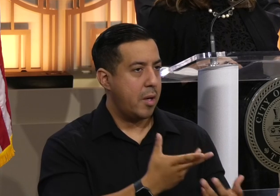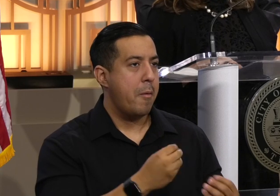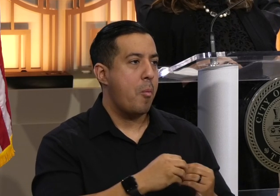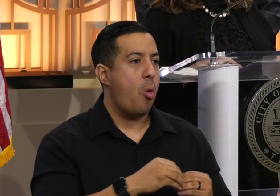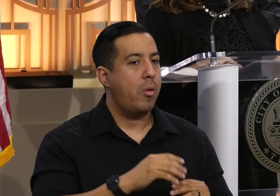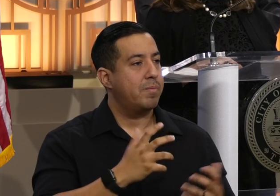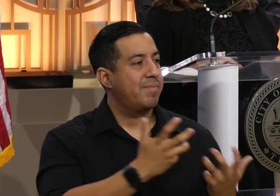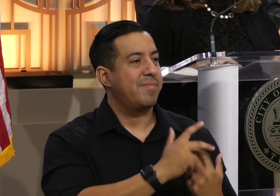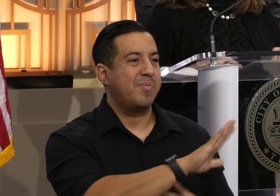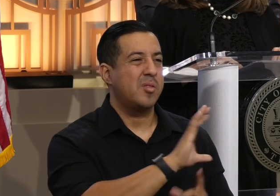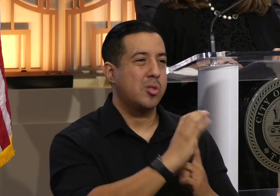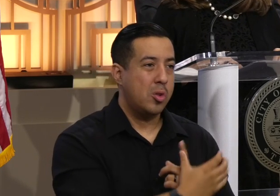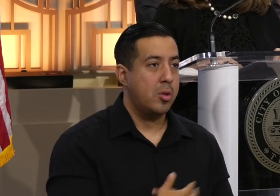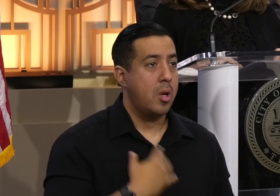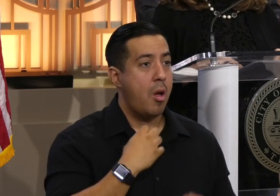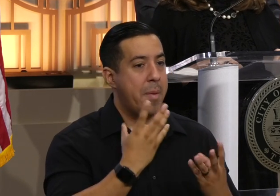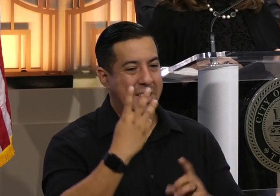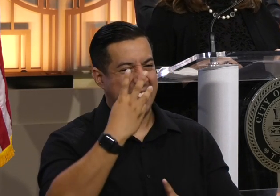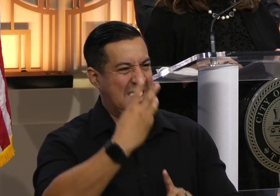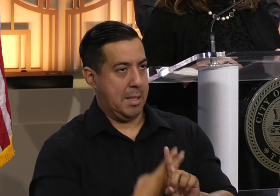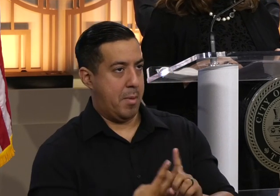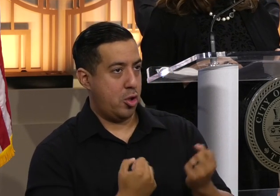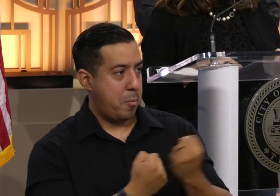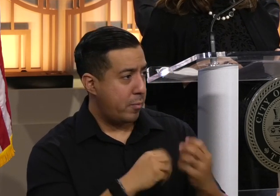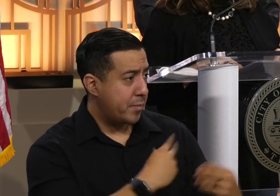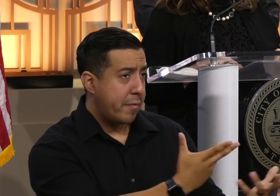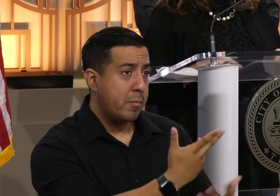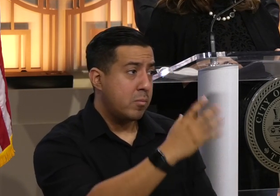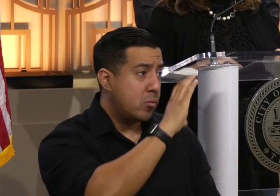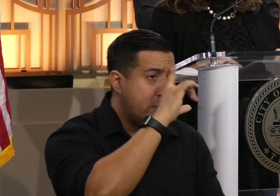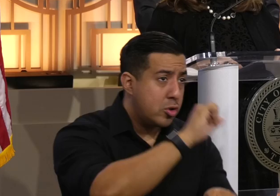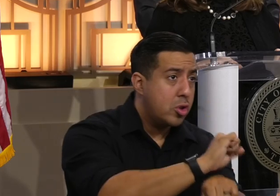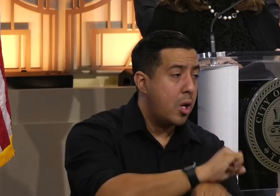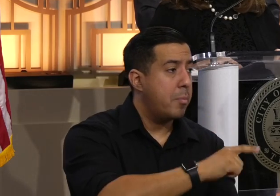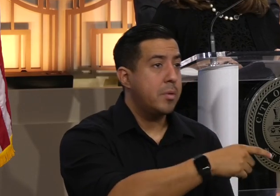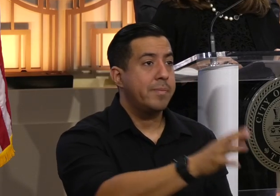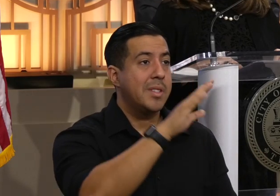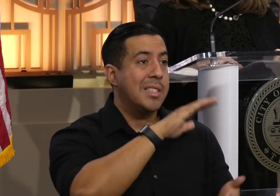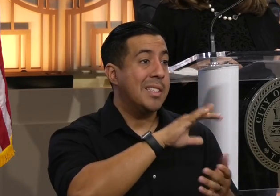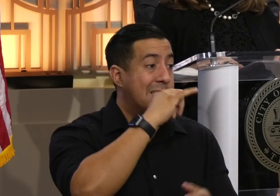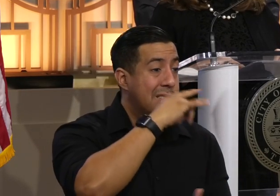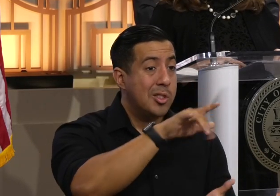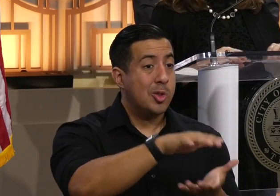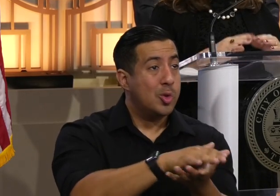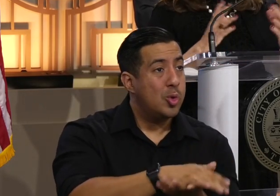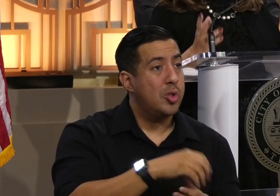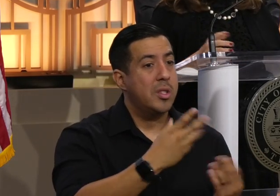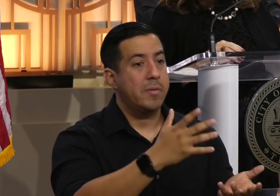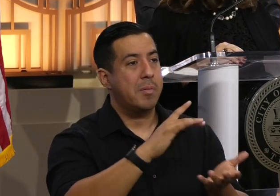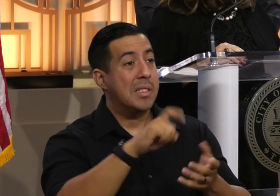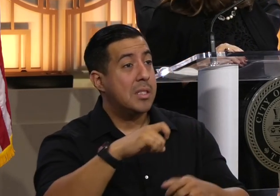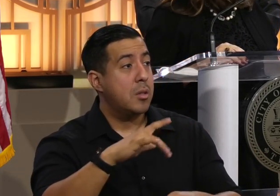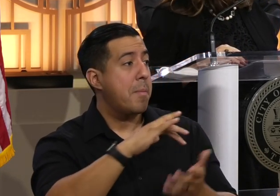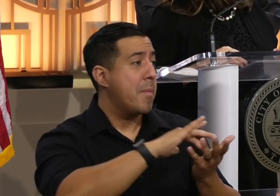ongoing support for six months or more to help them find jobs, get their kids in schools, obtain medical care, and all of the other